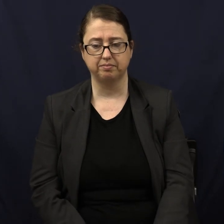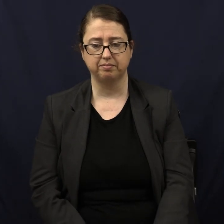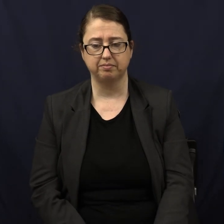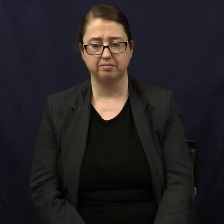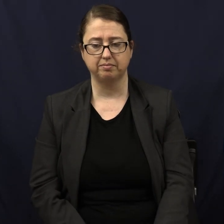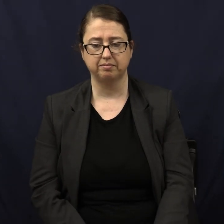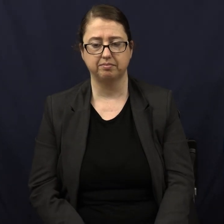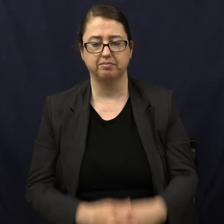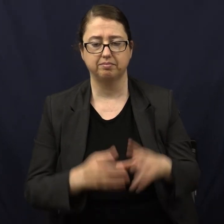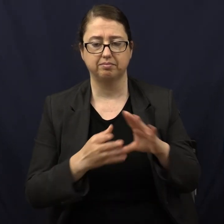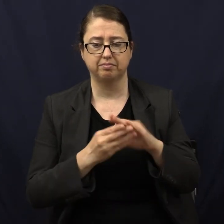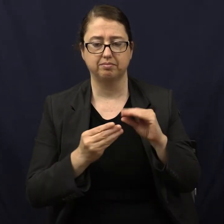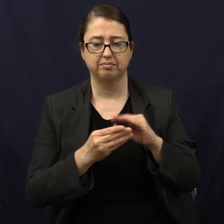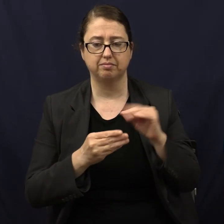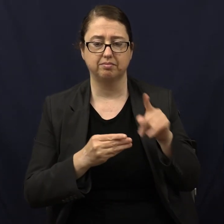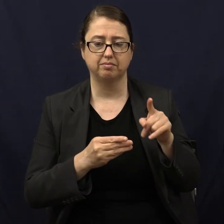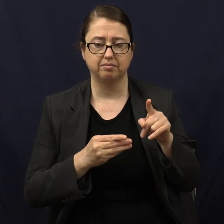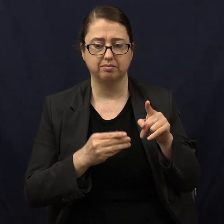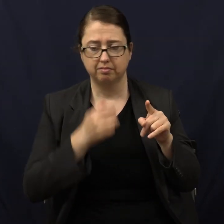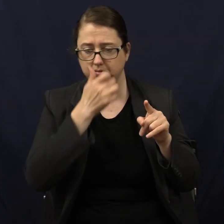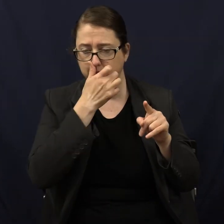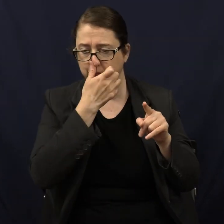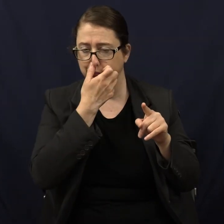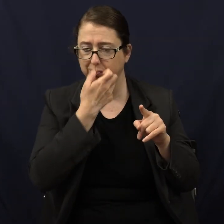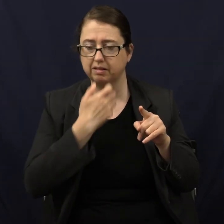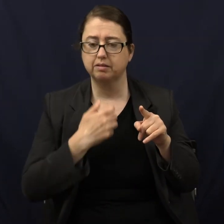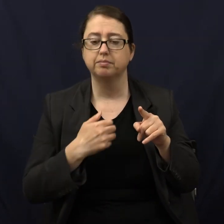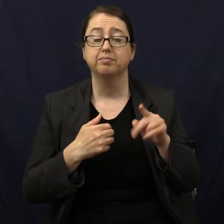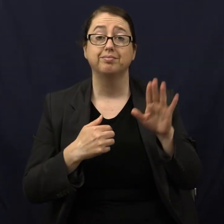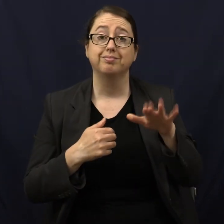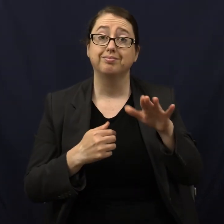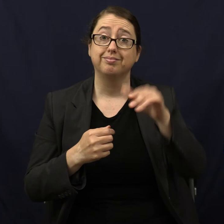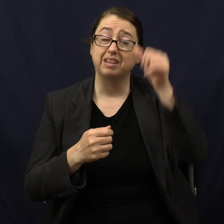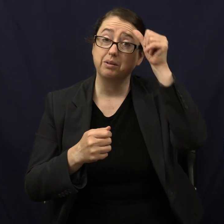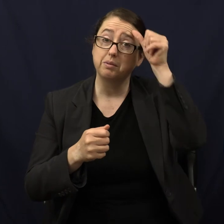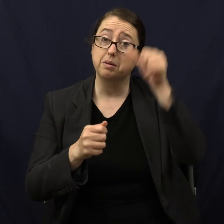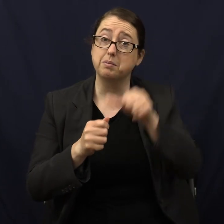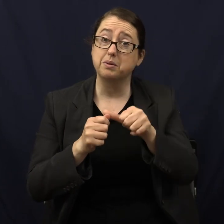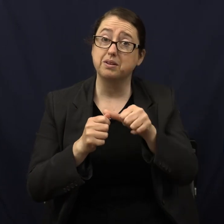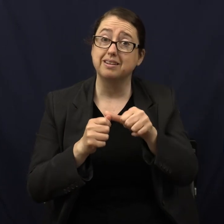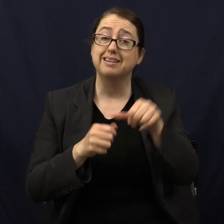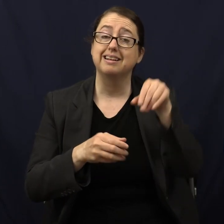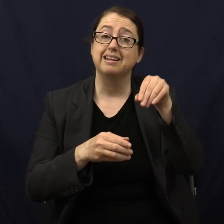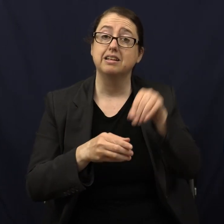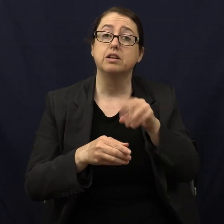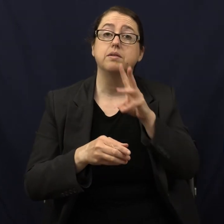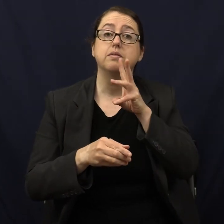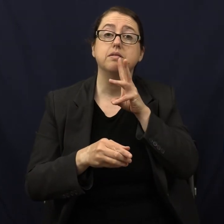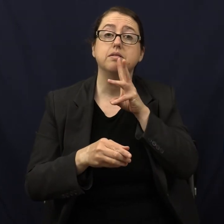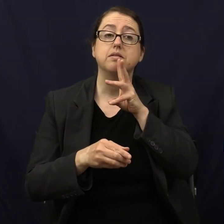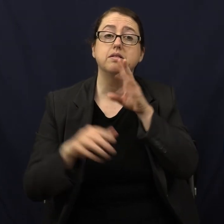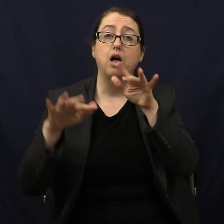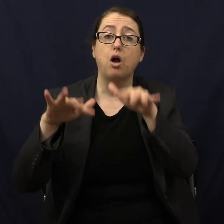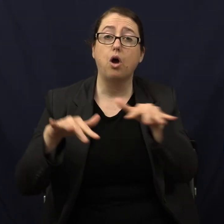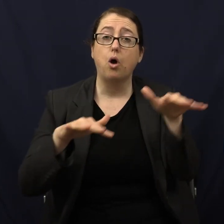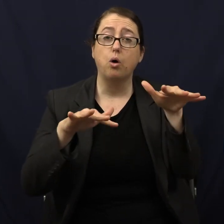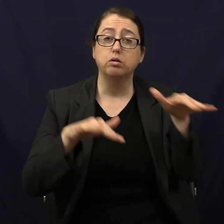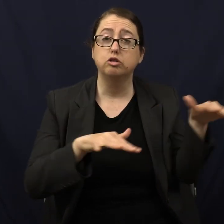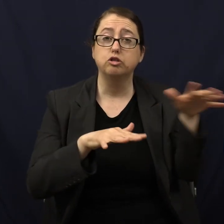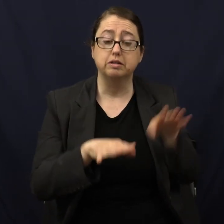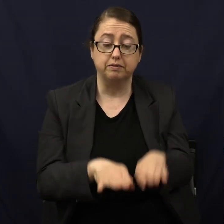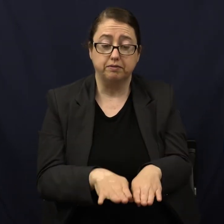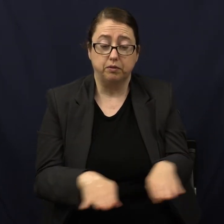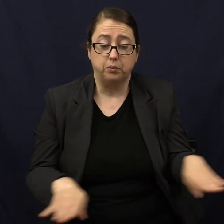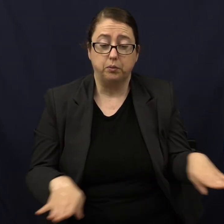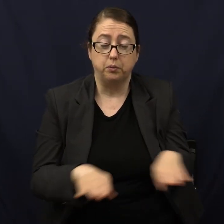He uses them to decorate the bridges of his construction. And remember, he's on the ocean floor, like about 50 to 100 meters